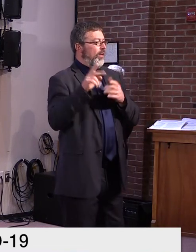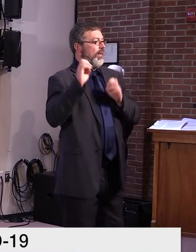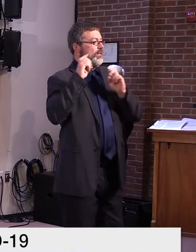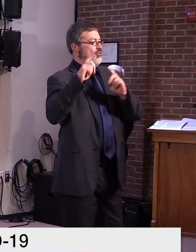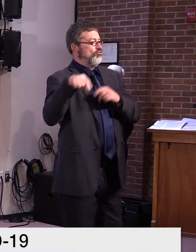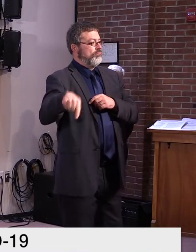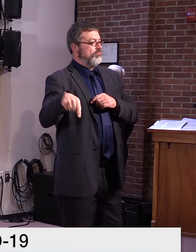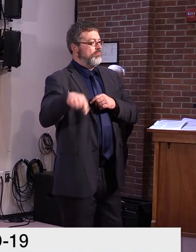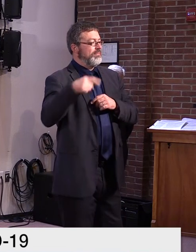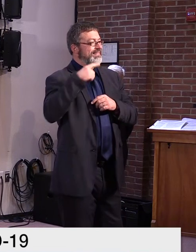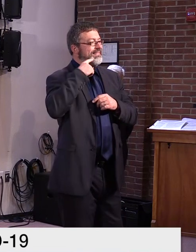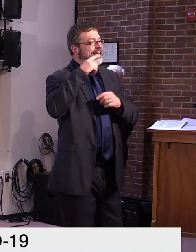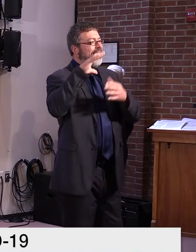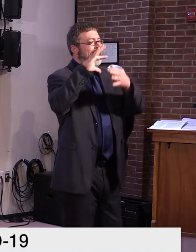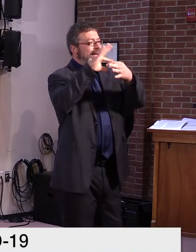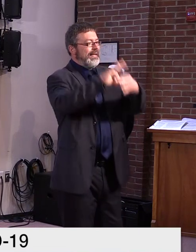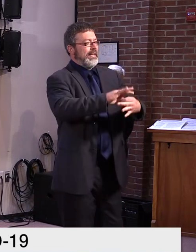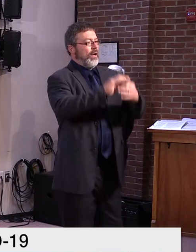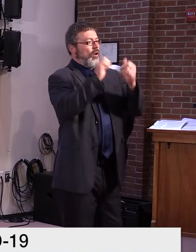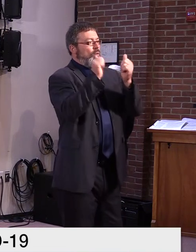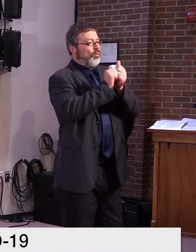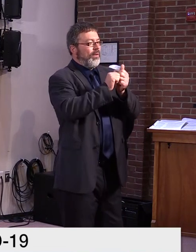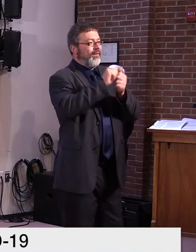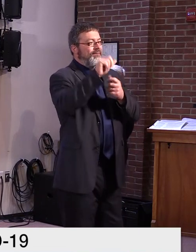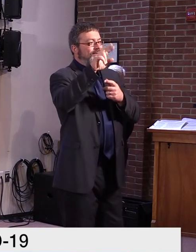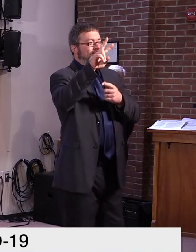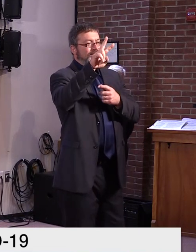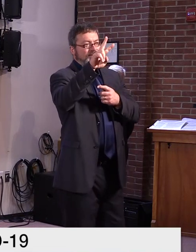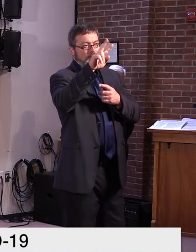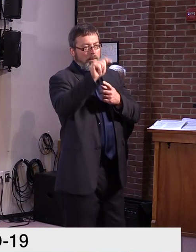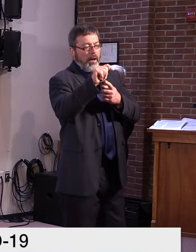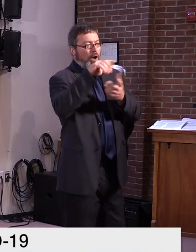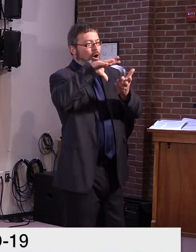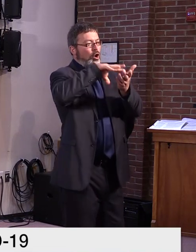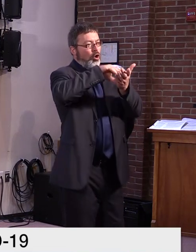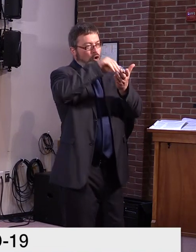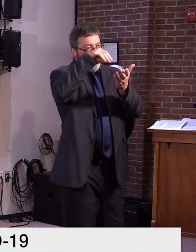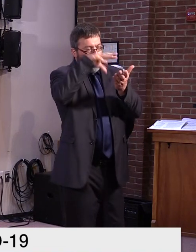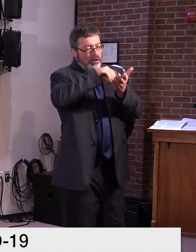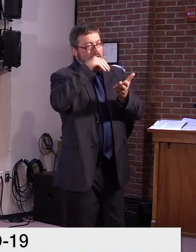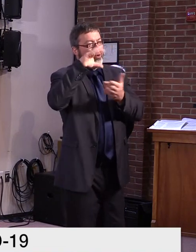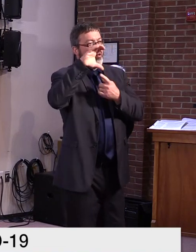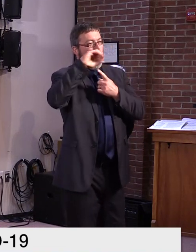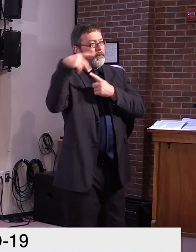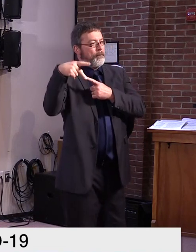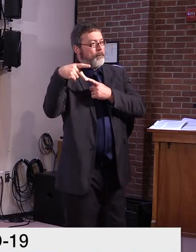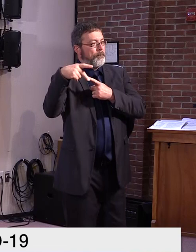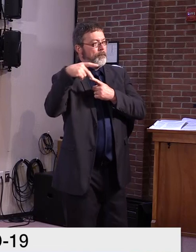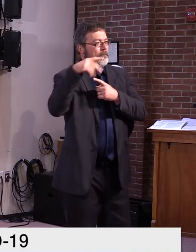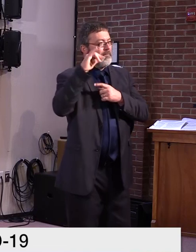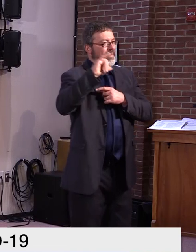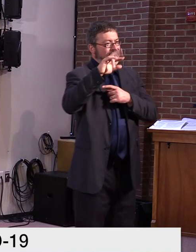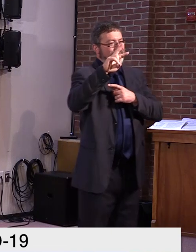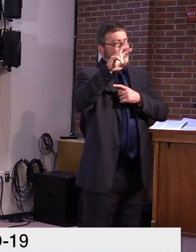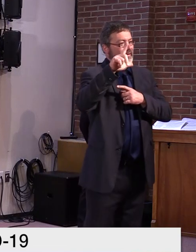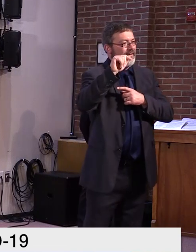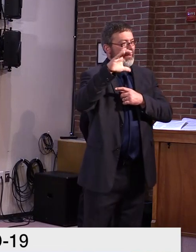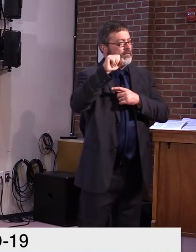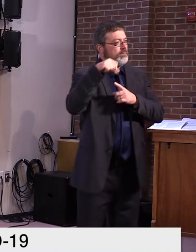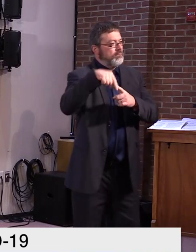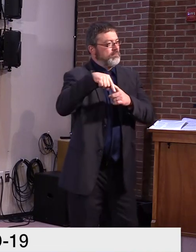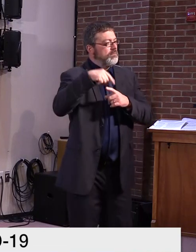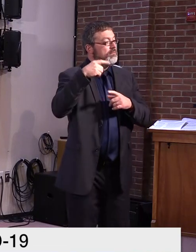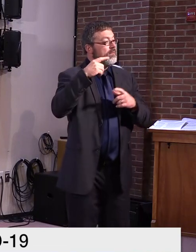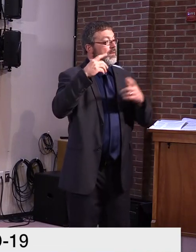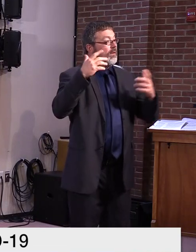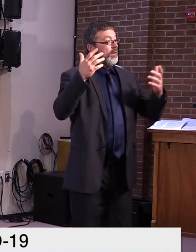we've had a bit of a log jam there, uh, largely due to a lot of last minute requests, uh, for slots in the system. And we're working through those as quickly as we can.